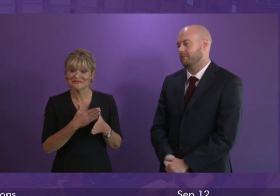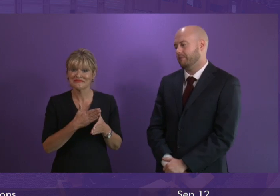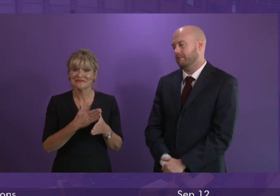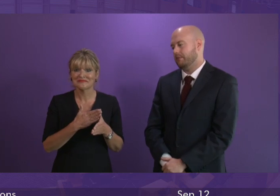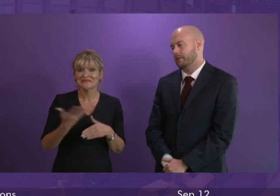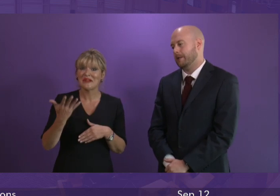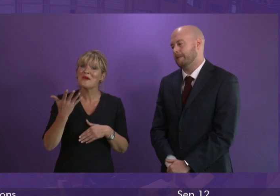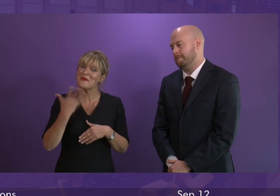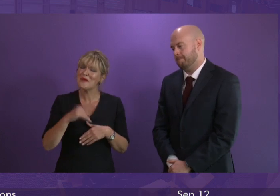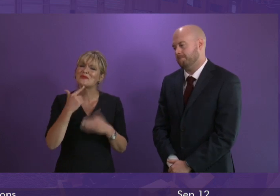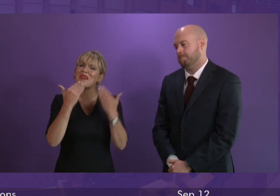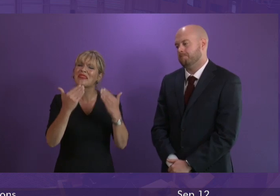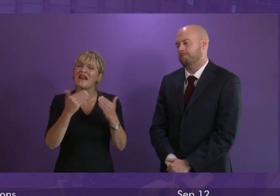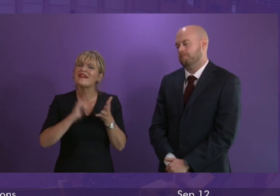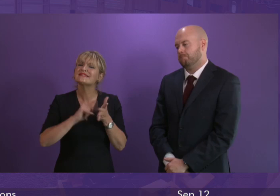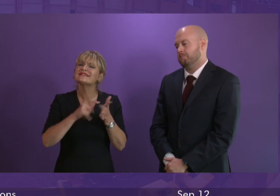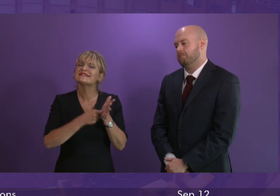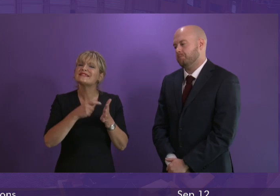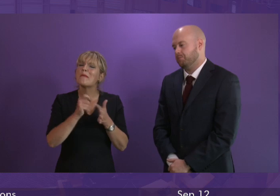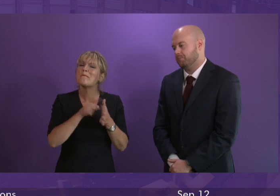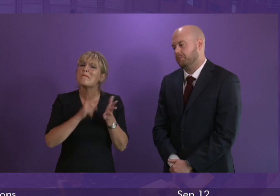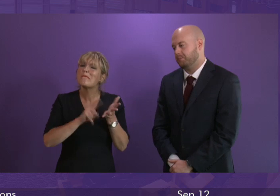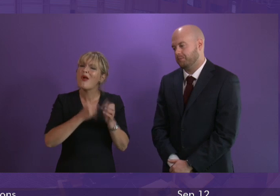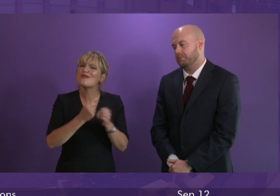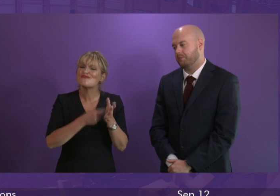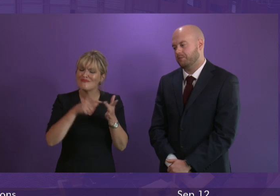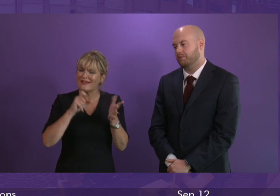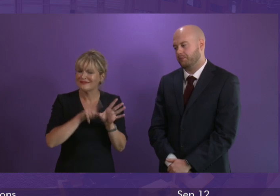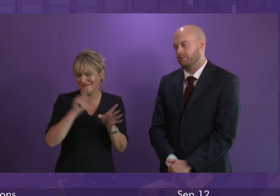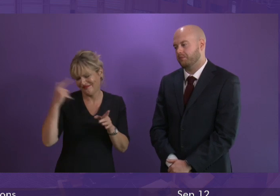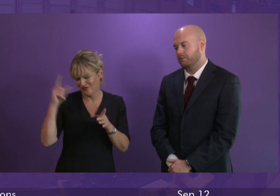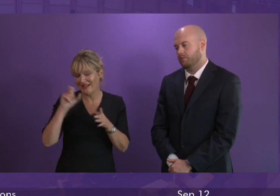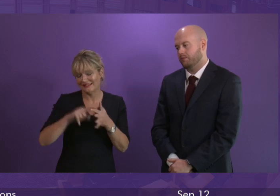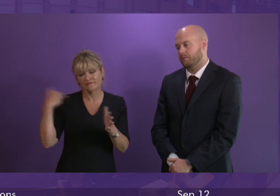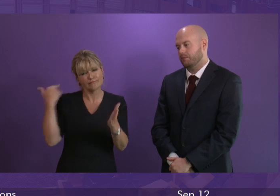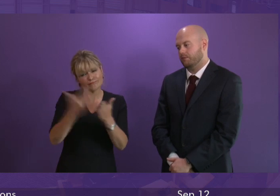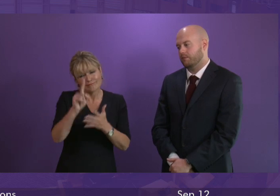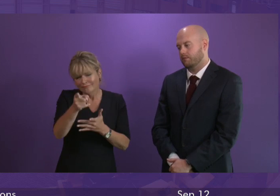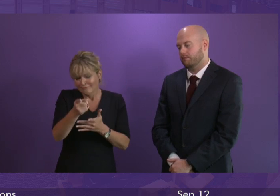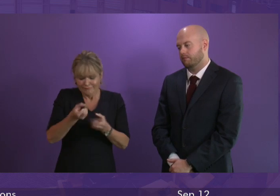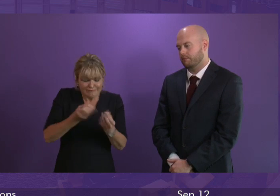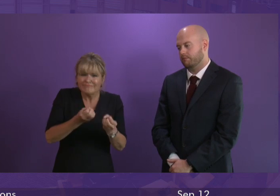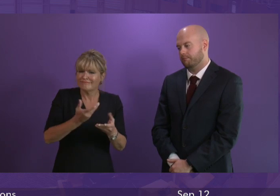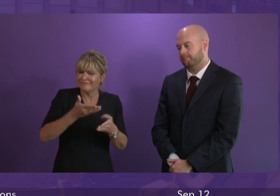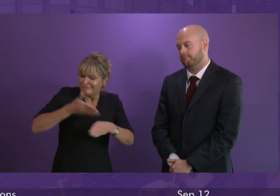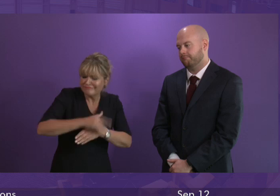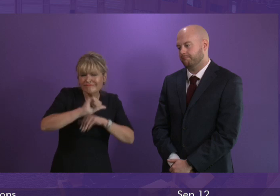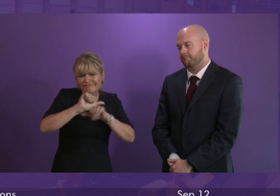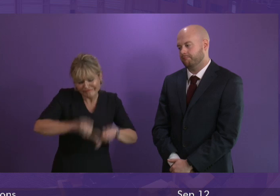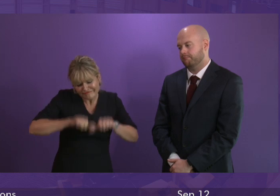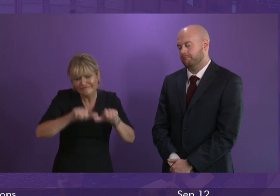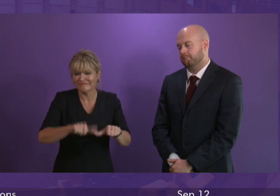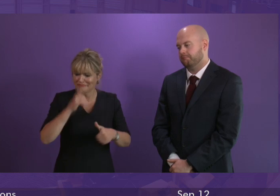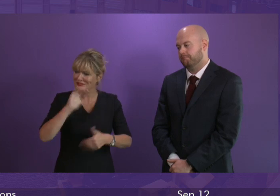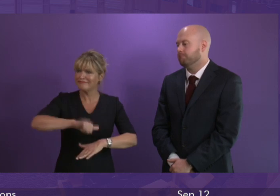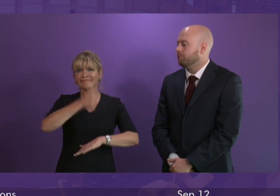thank Sir Paul Grice for his incredible contribution to the Scottish Parliament, that it has become the established institution